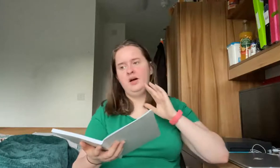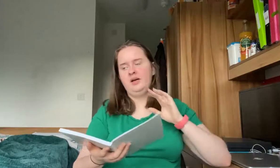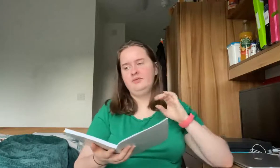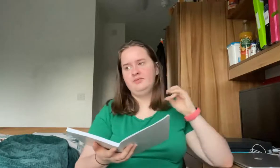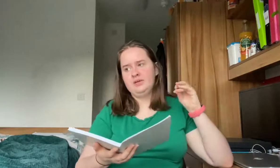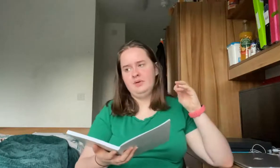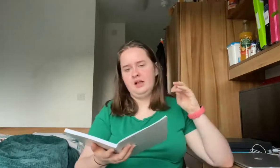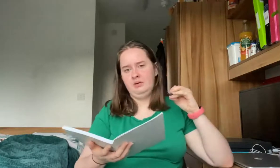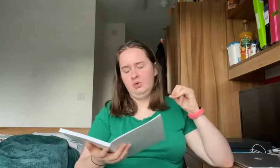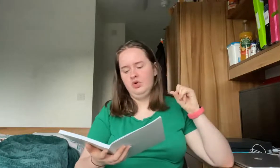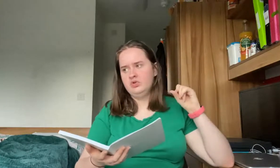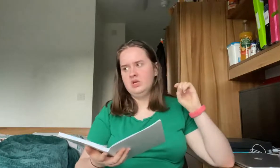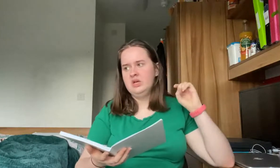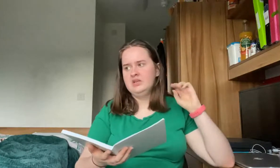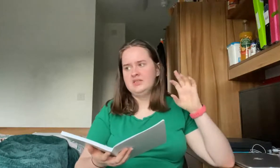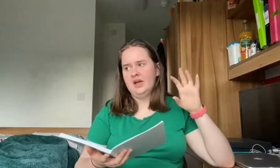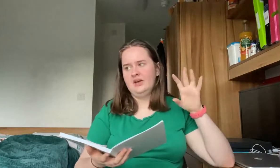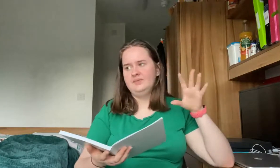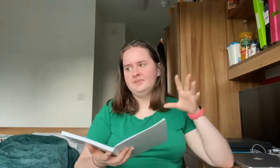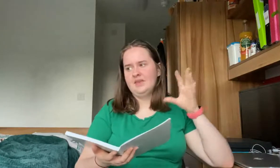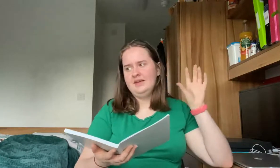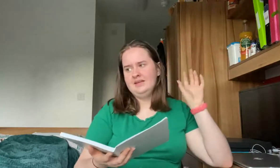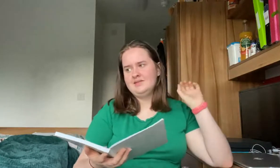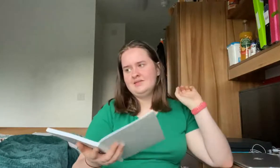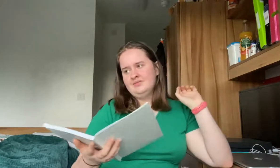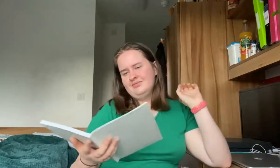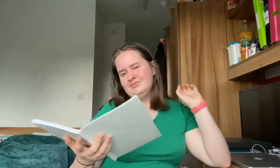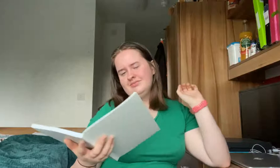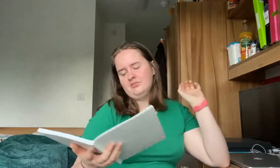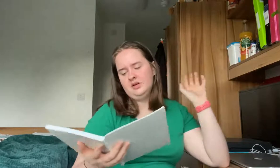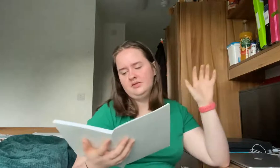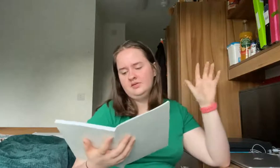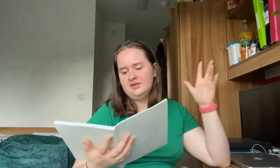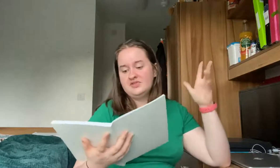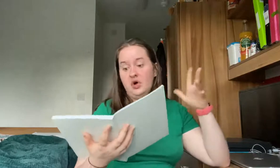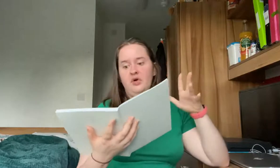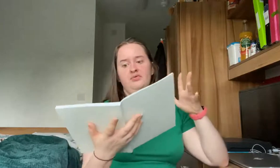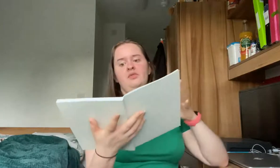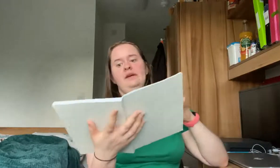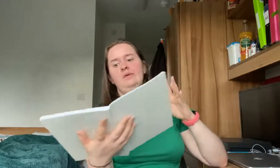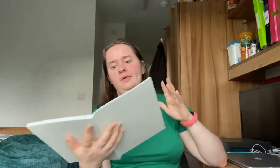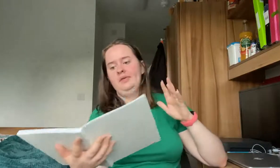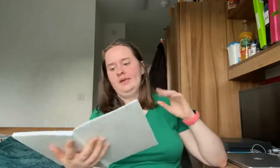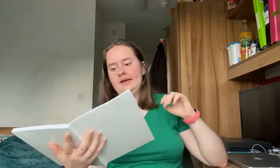I've typically walked so it's not a frequent thing